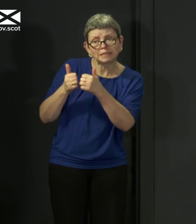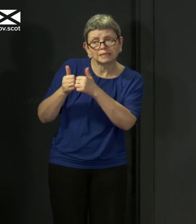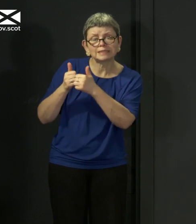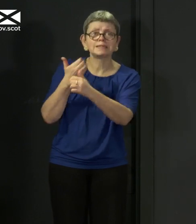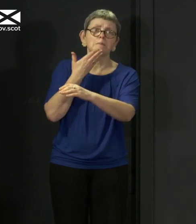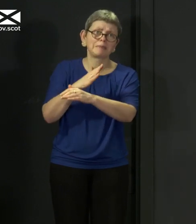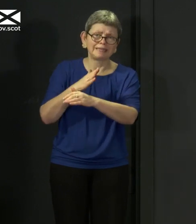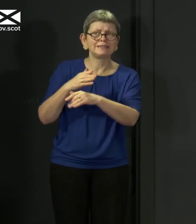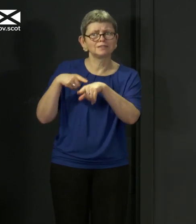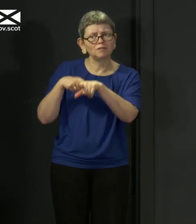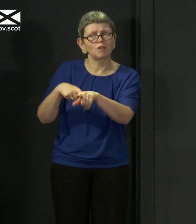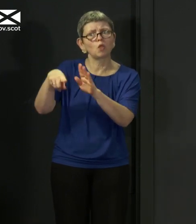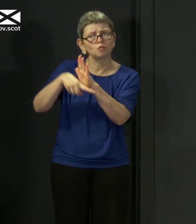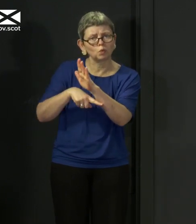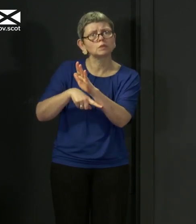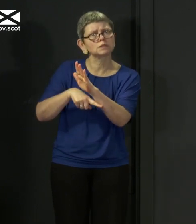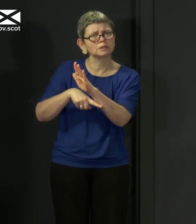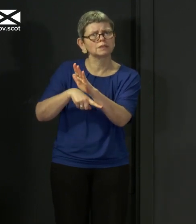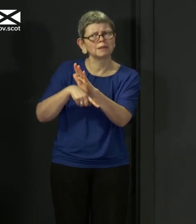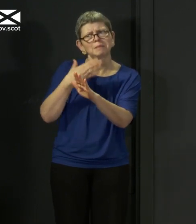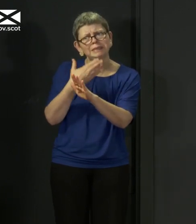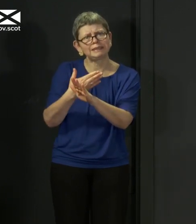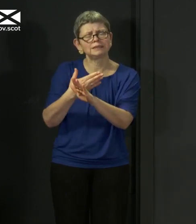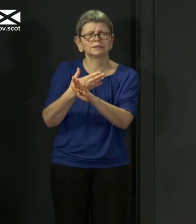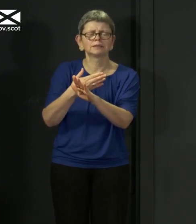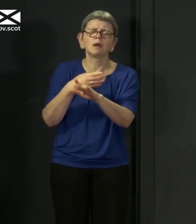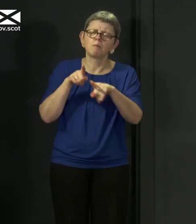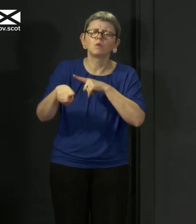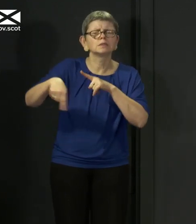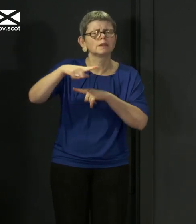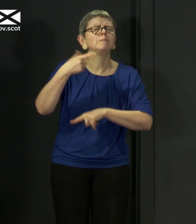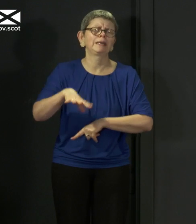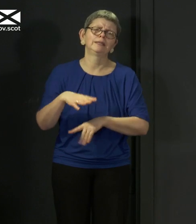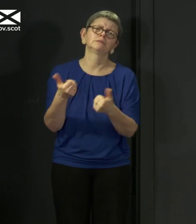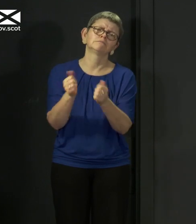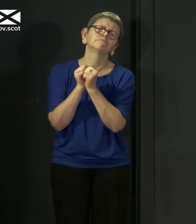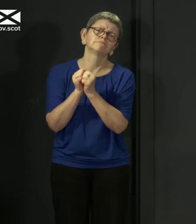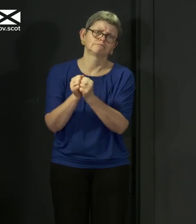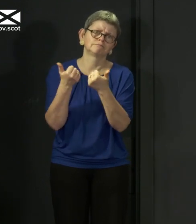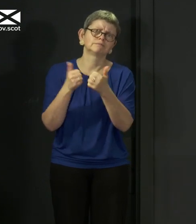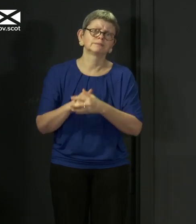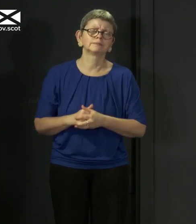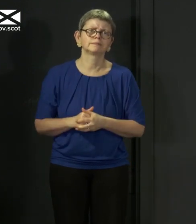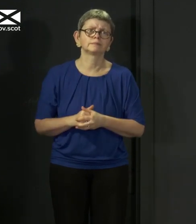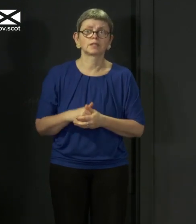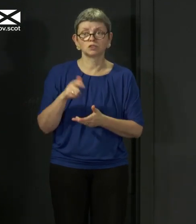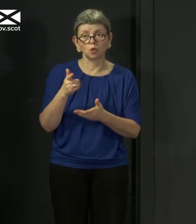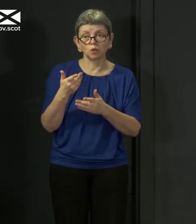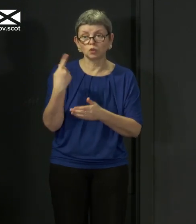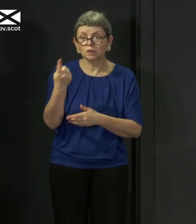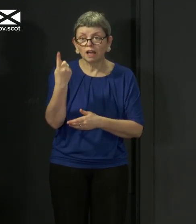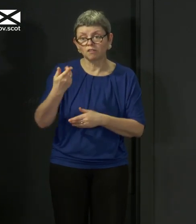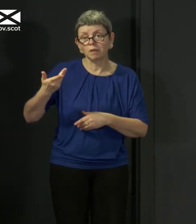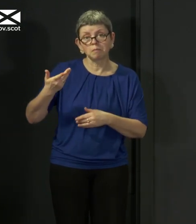as indeed the vast majority of you have been doing already, for which you have my deep gratitude. So if you're a business on the list of